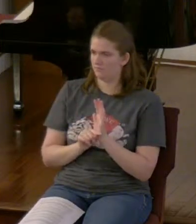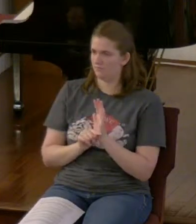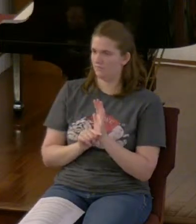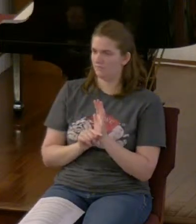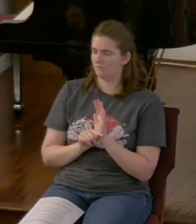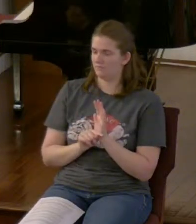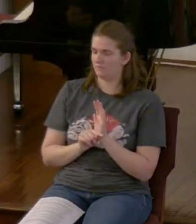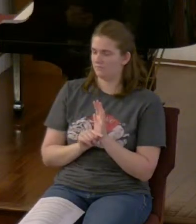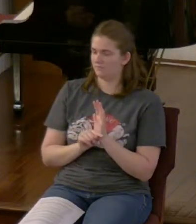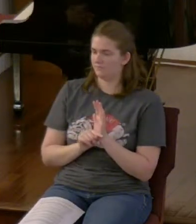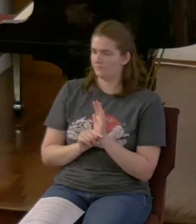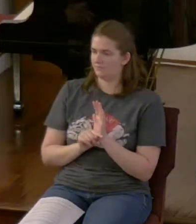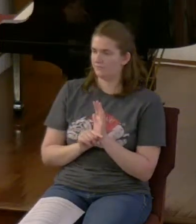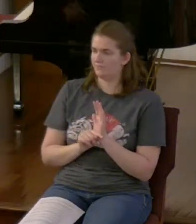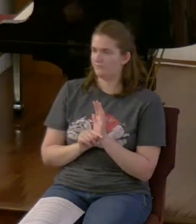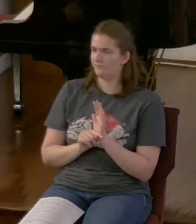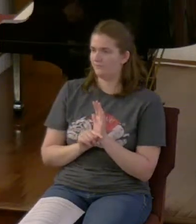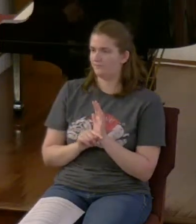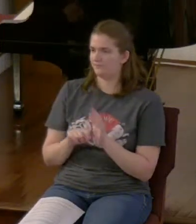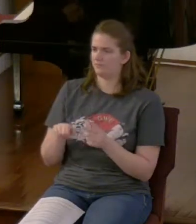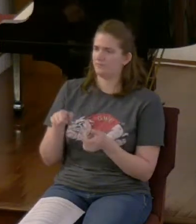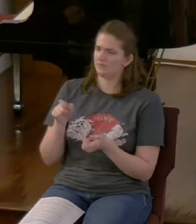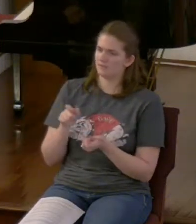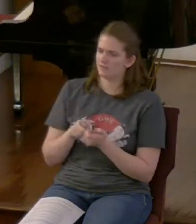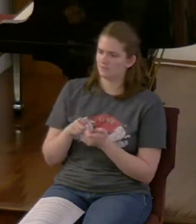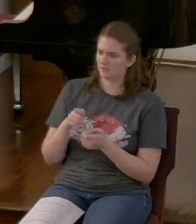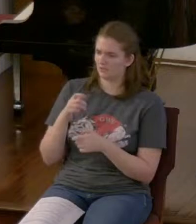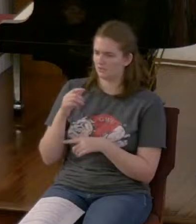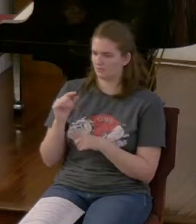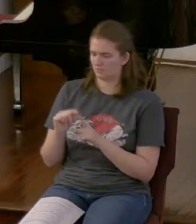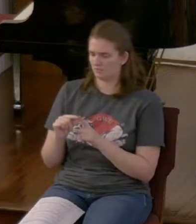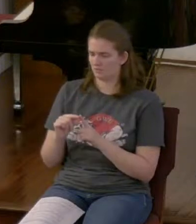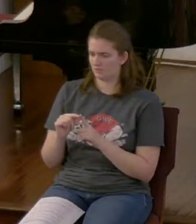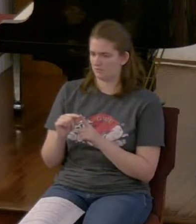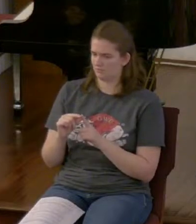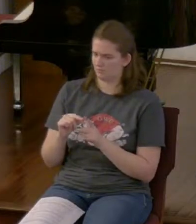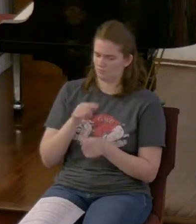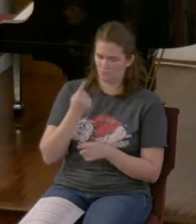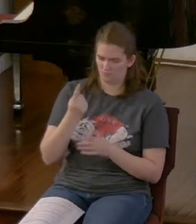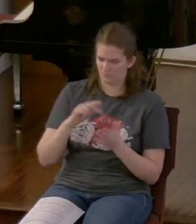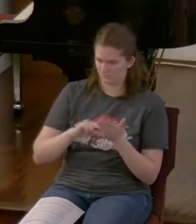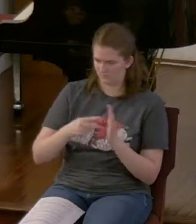there is there are certain words that they can only mean this one thing